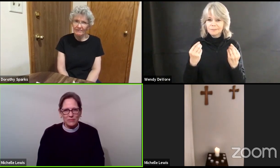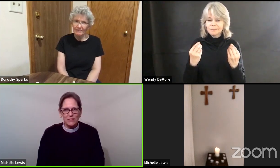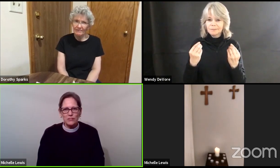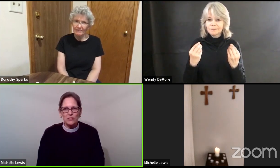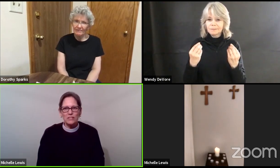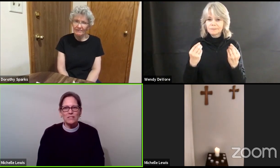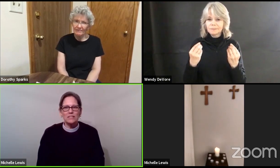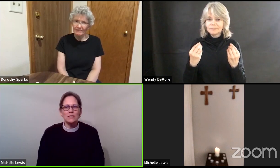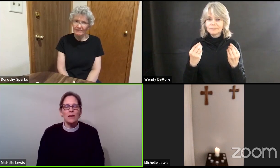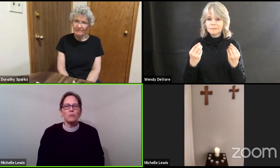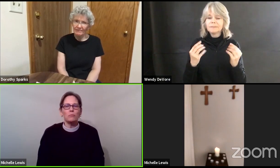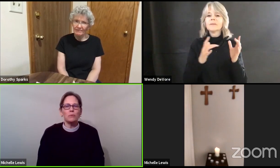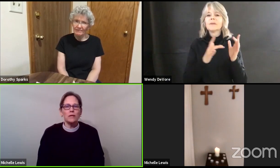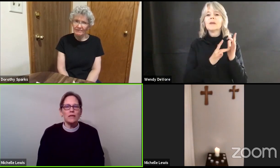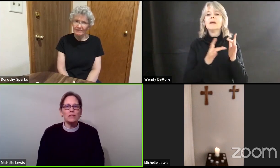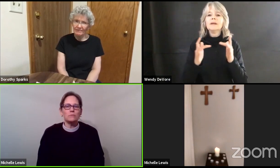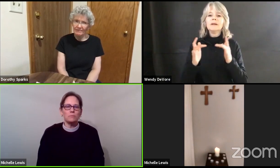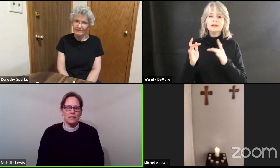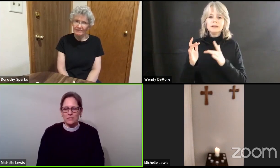Jesus breathes peace